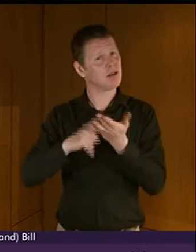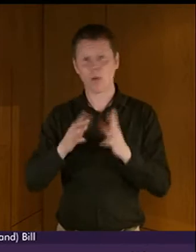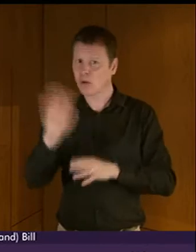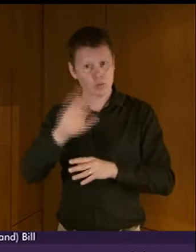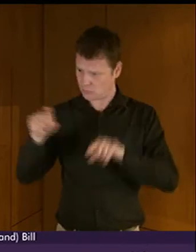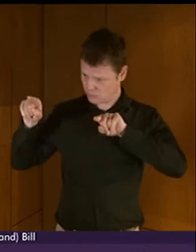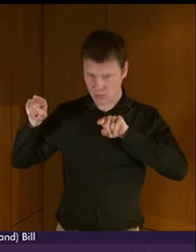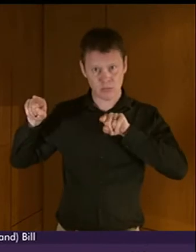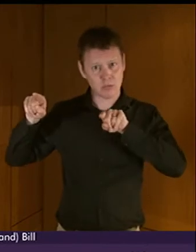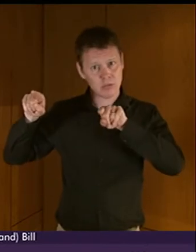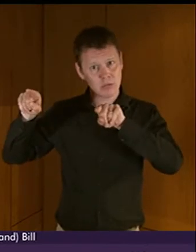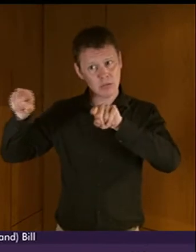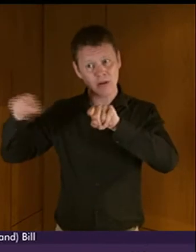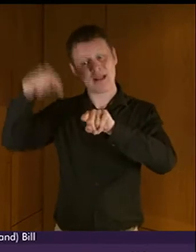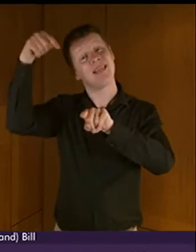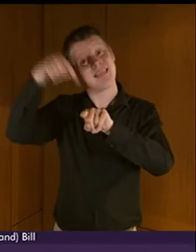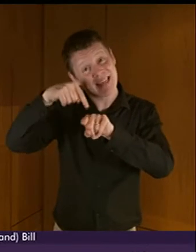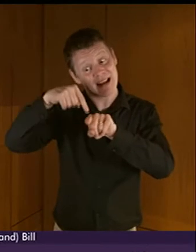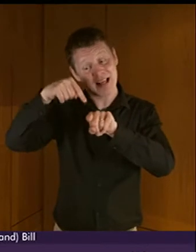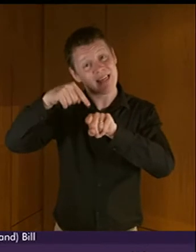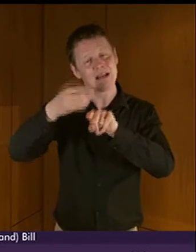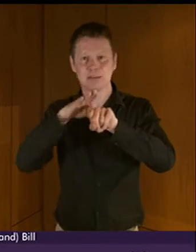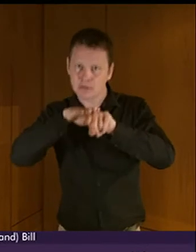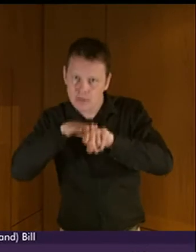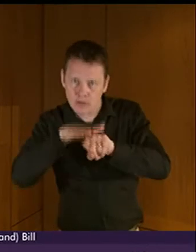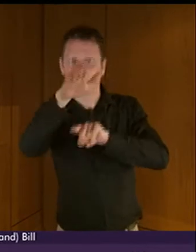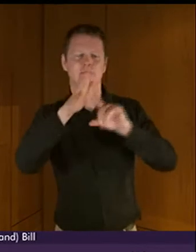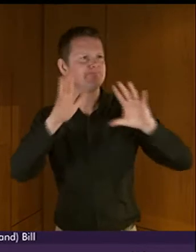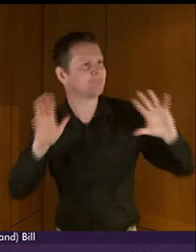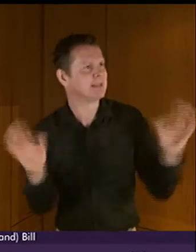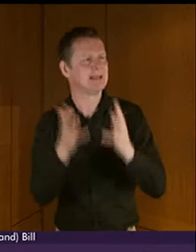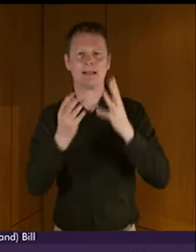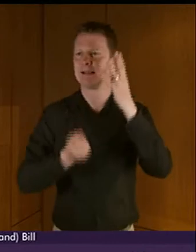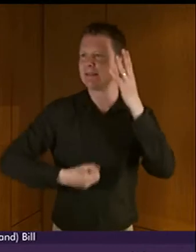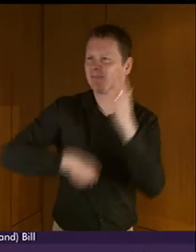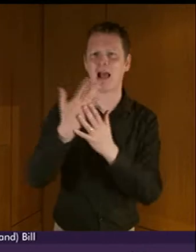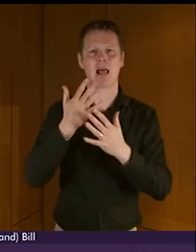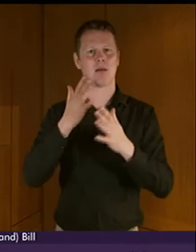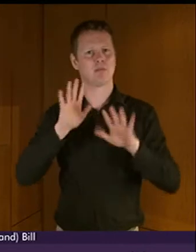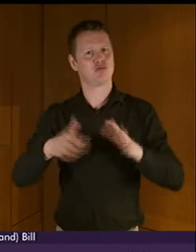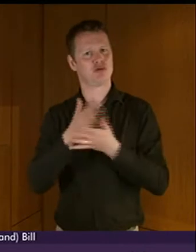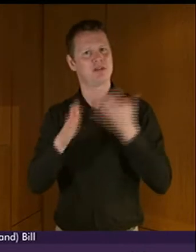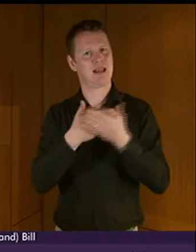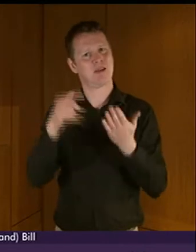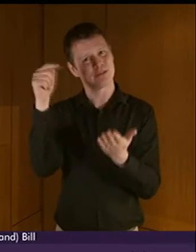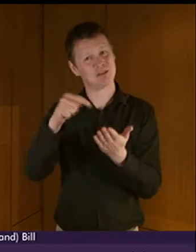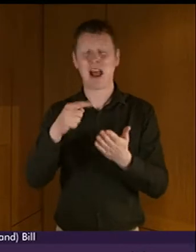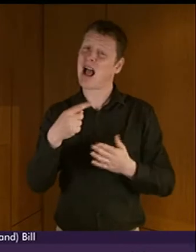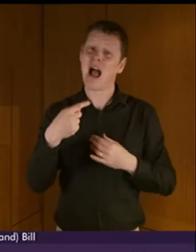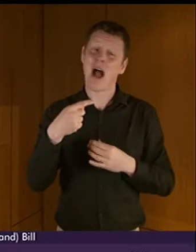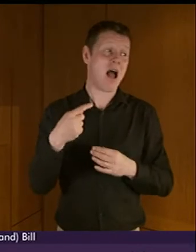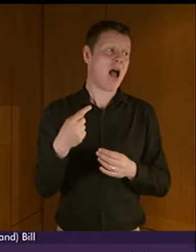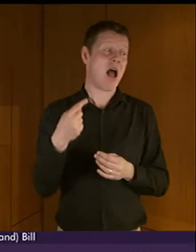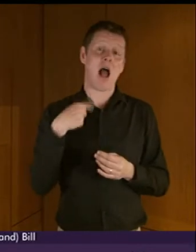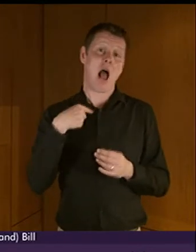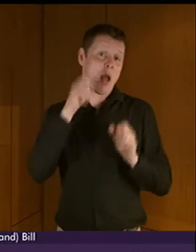we can build the further growth and greater development of British Sign Language. I am obviously aware that the needs of